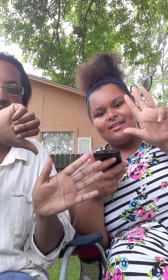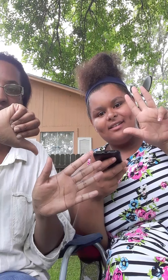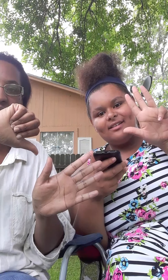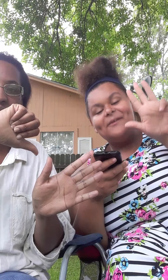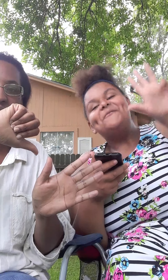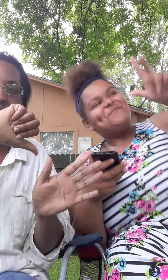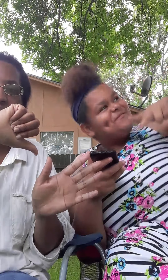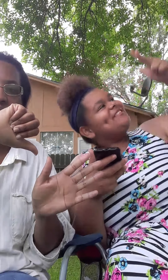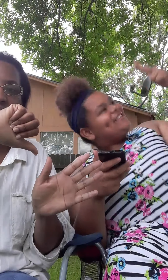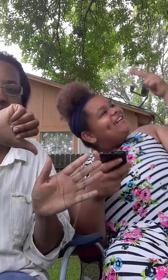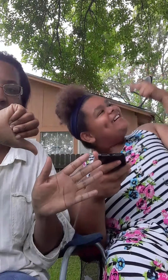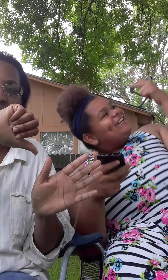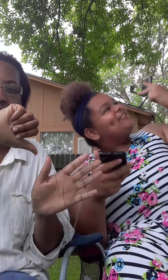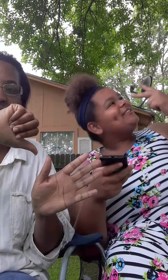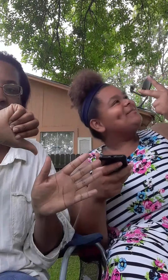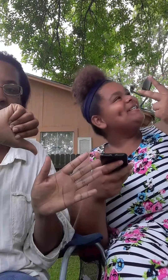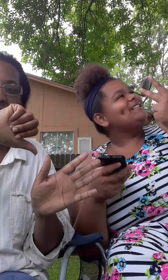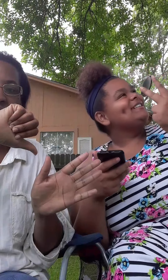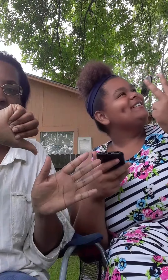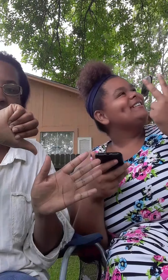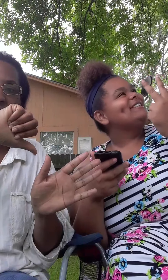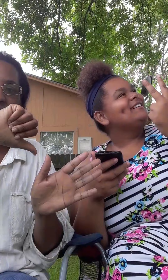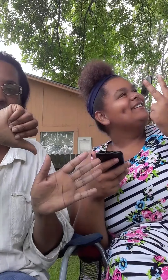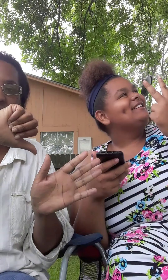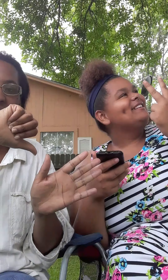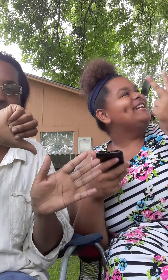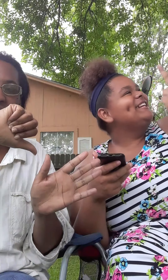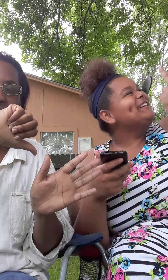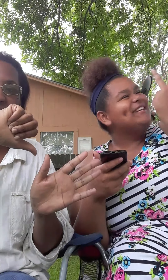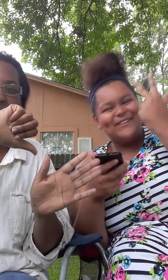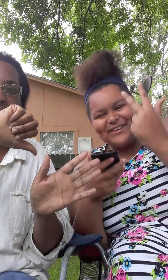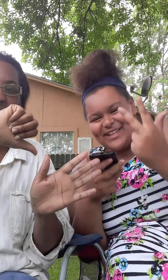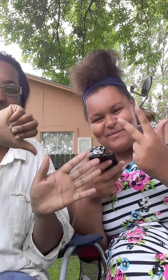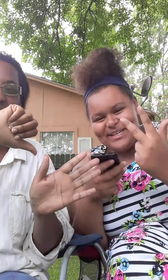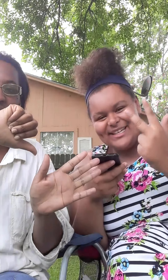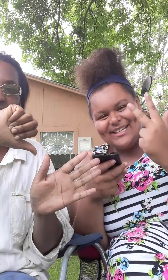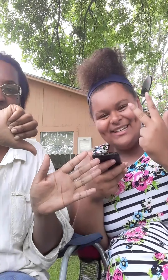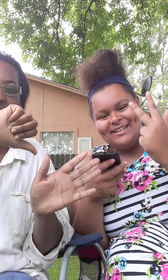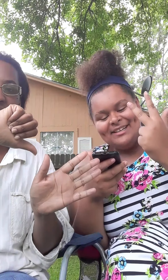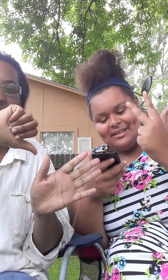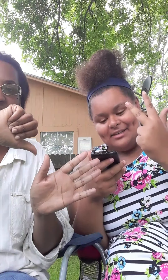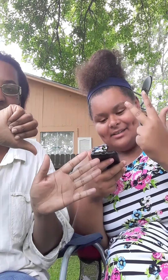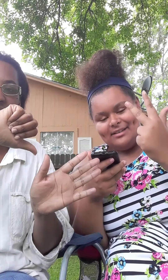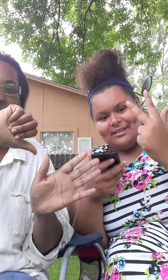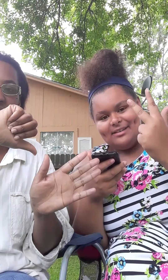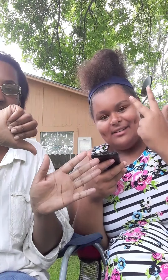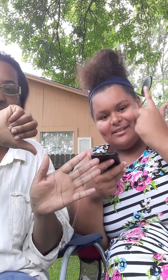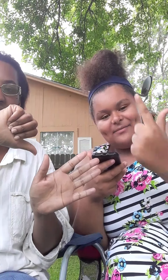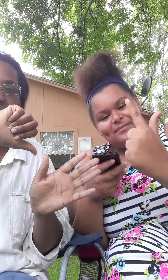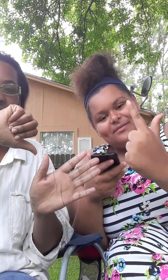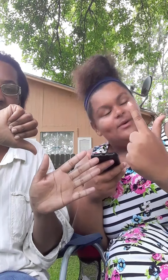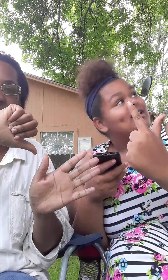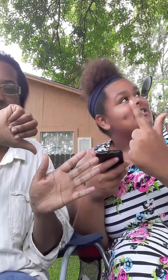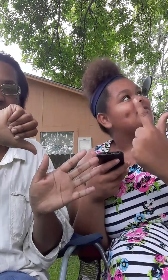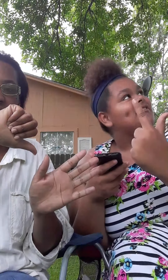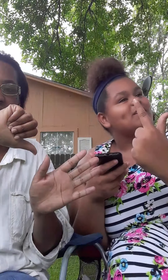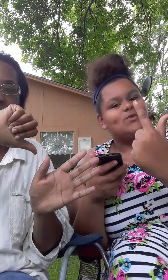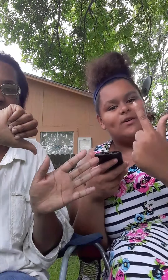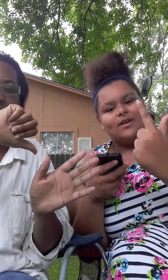Thanksgiving means. Yeah, you know what that mean? Put a finger down if you wasn't allowed to fight on Thanksgiving first. Put a finger down if